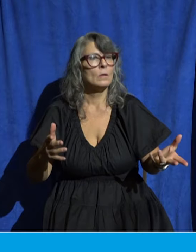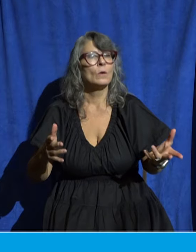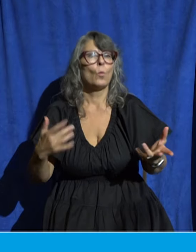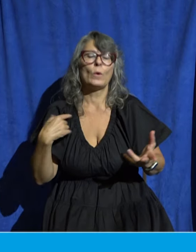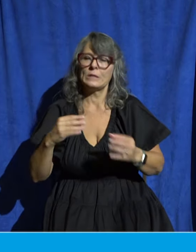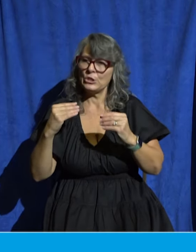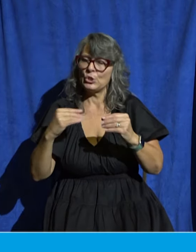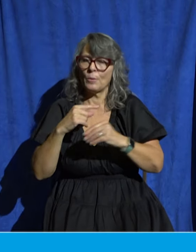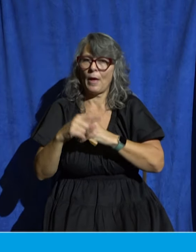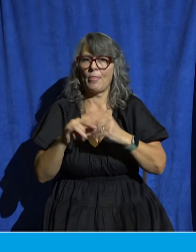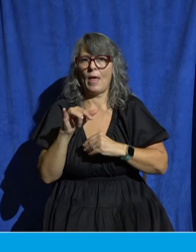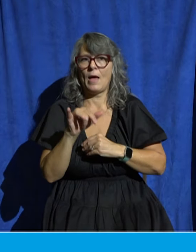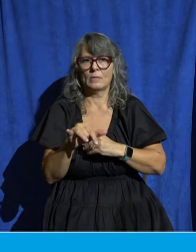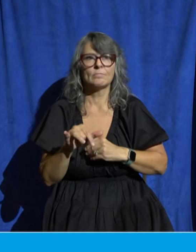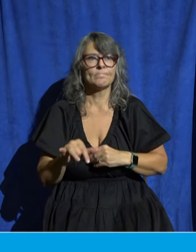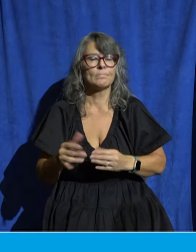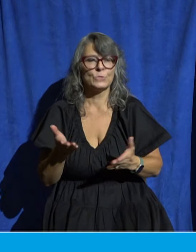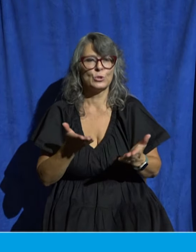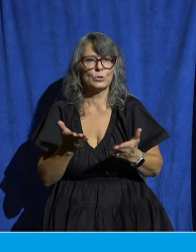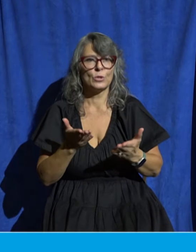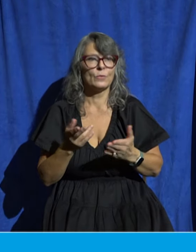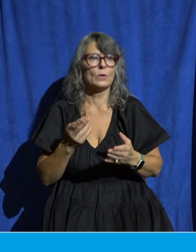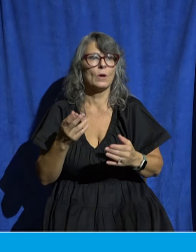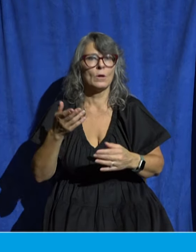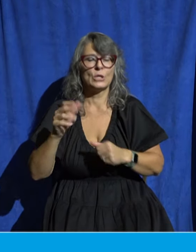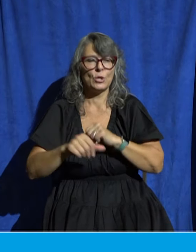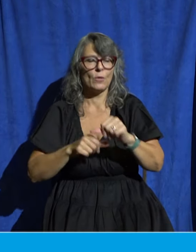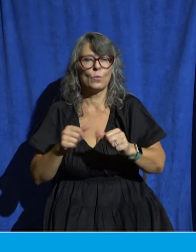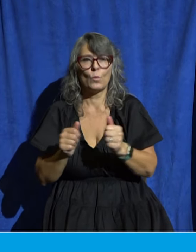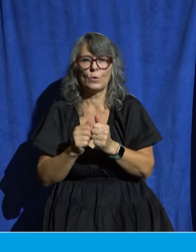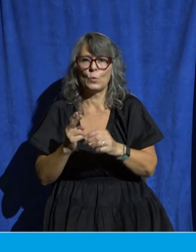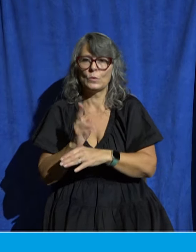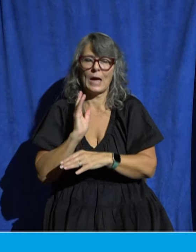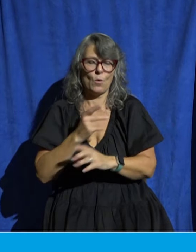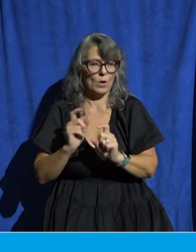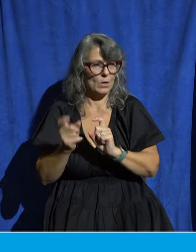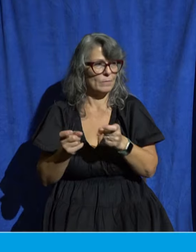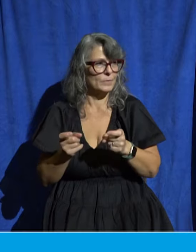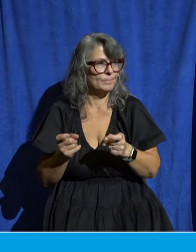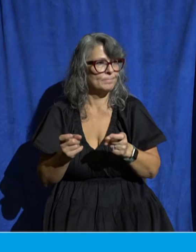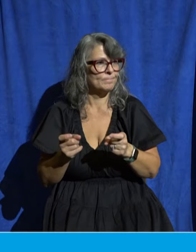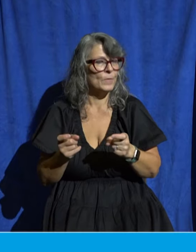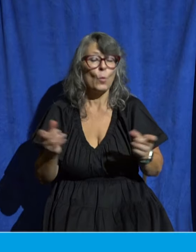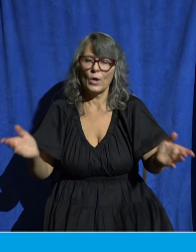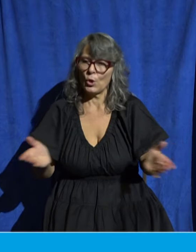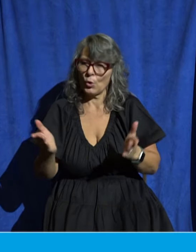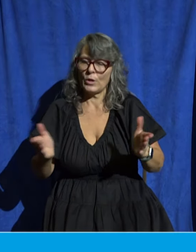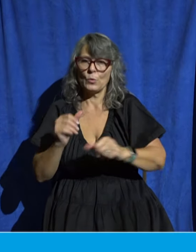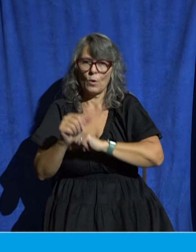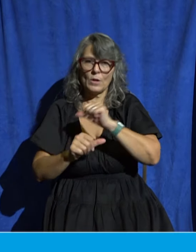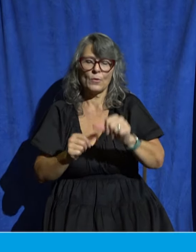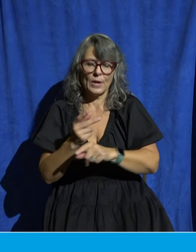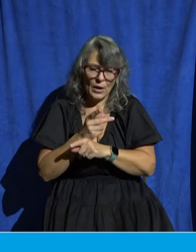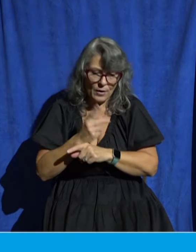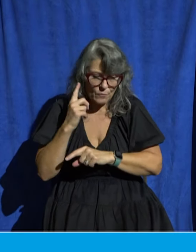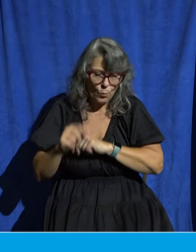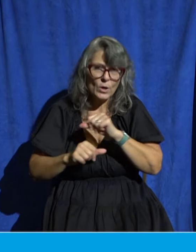we make this statement we serve one another in church wide ministries encouraging one another caring for one another bearing with one another